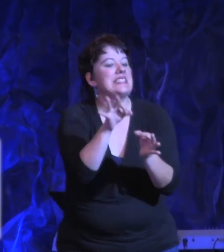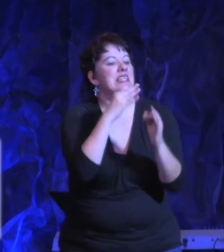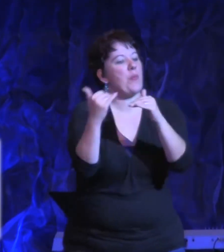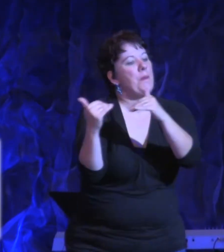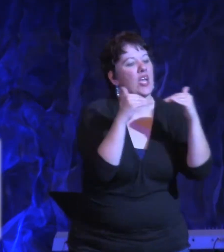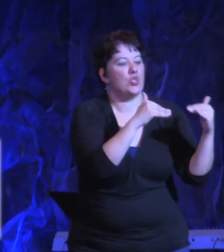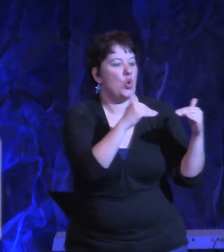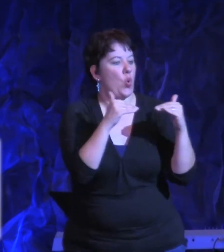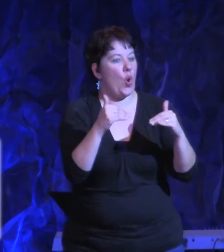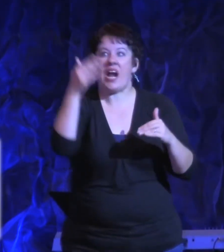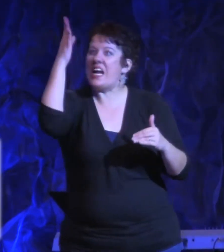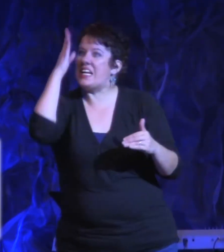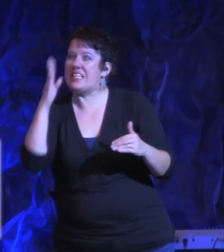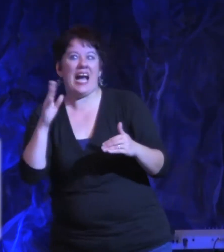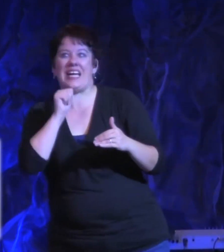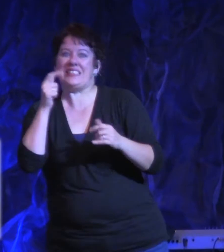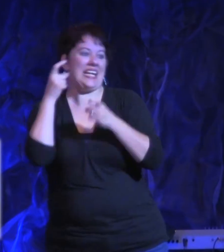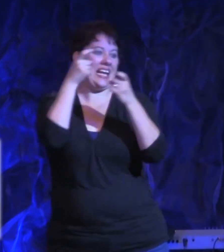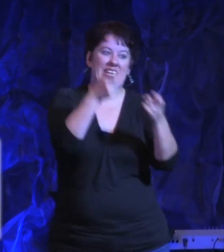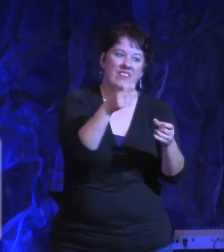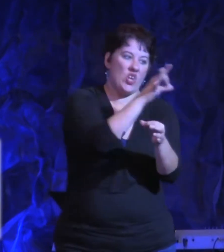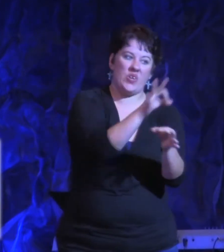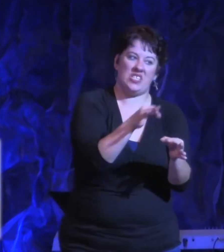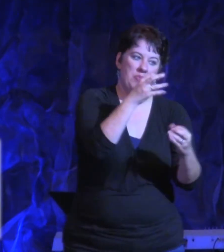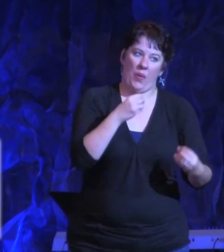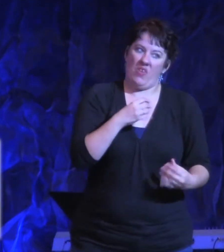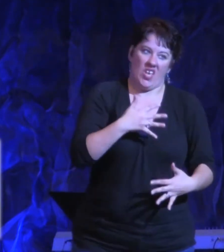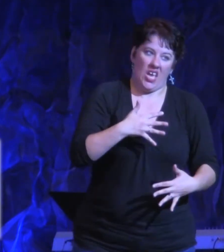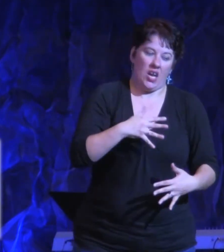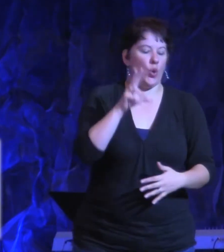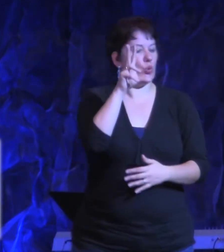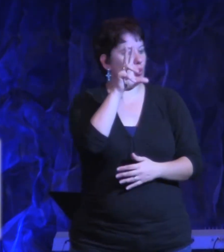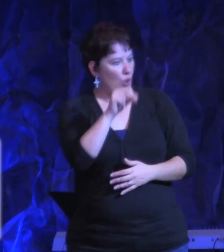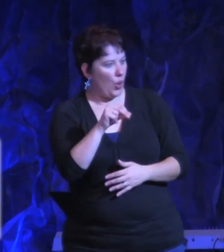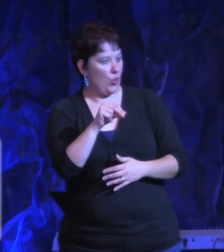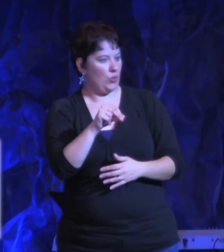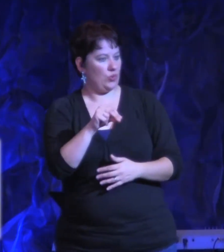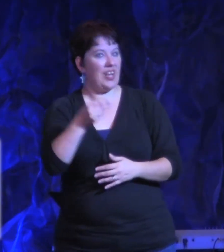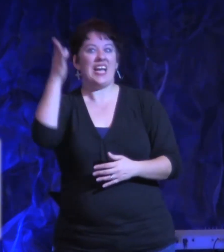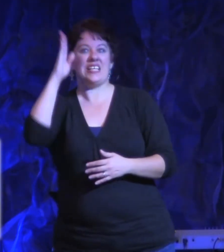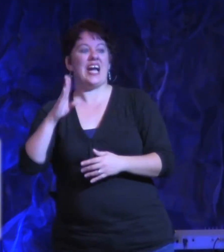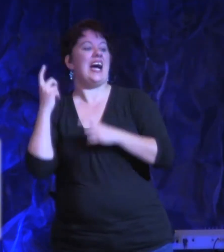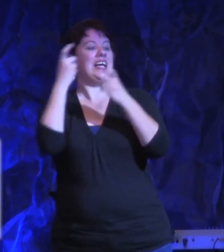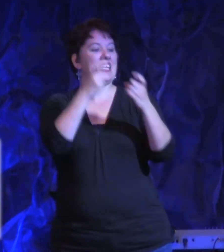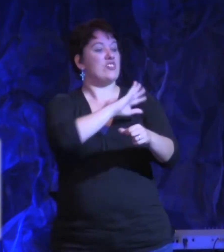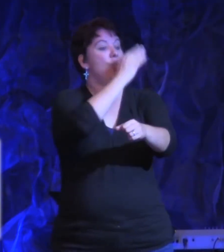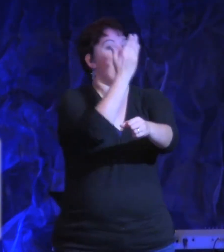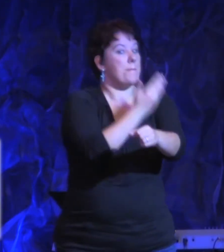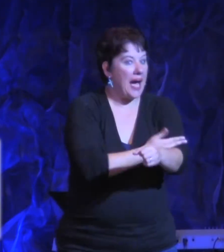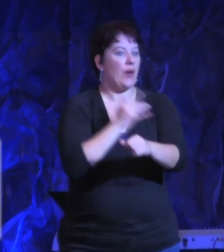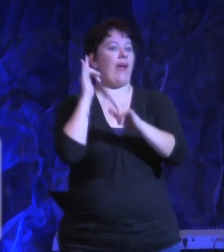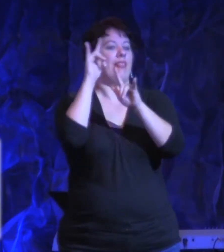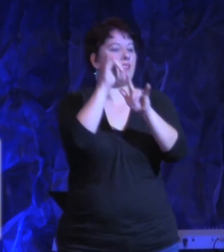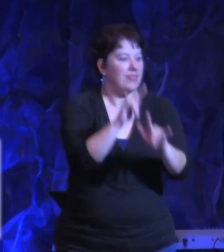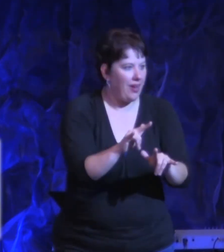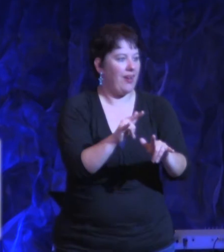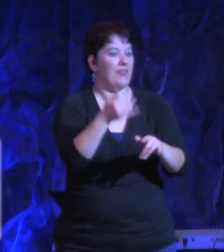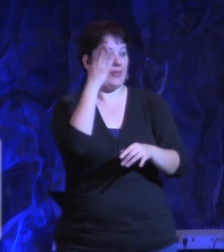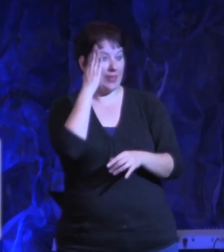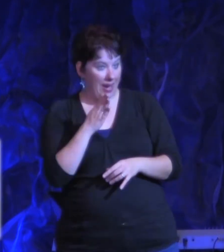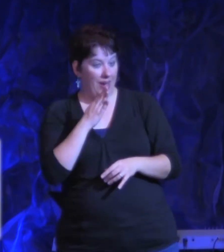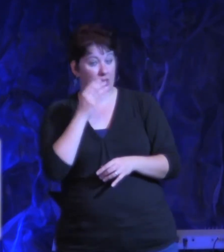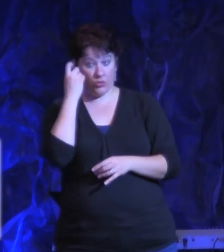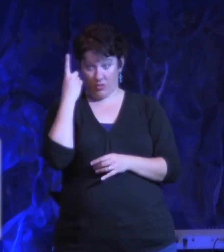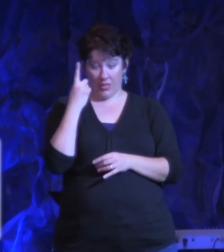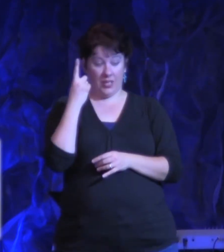not given you the spirit of fear, but it's the power of God. The love of God. Are y'all with me? So listen,